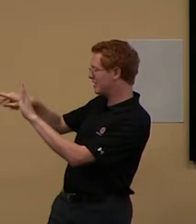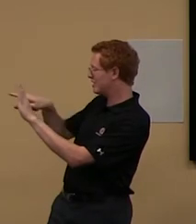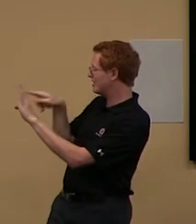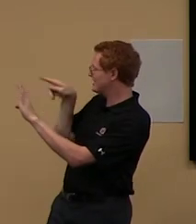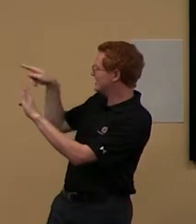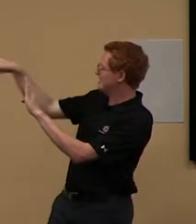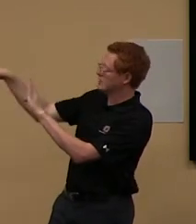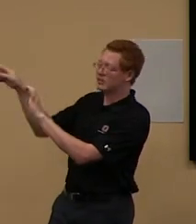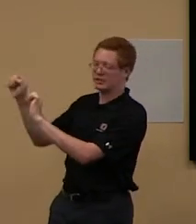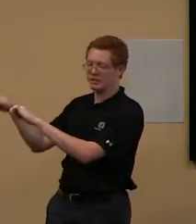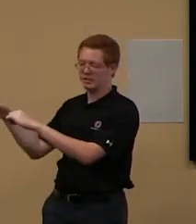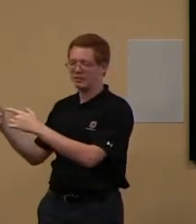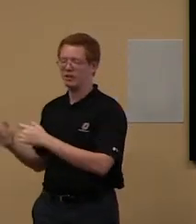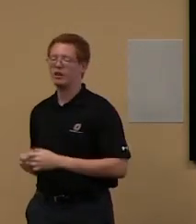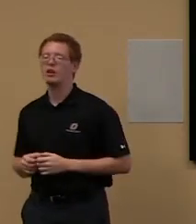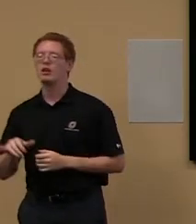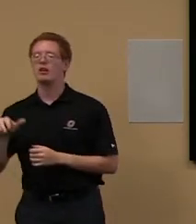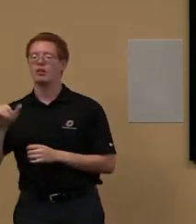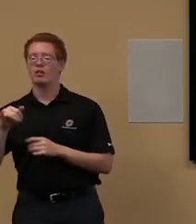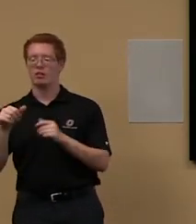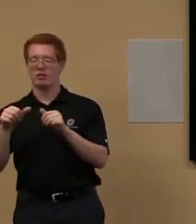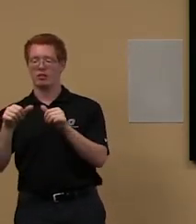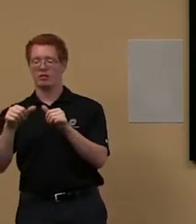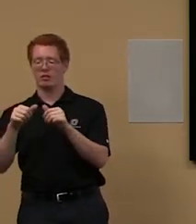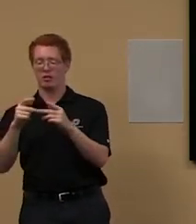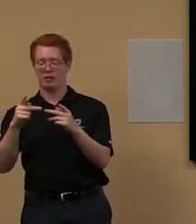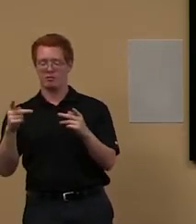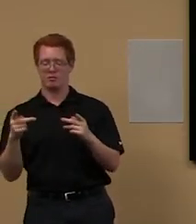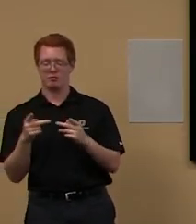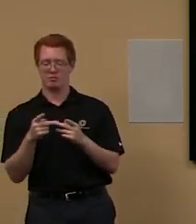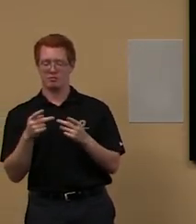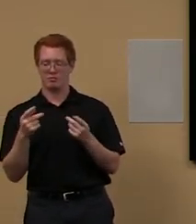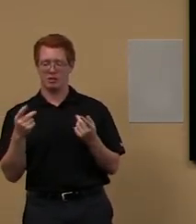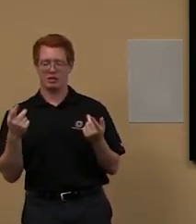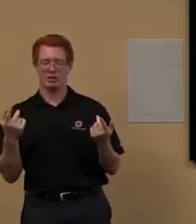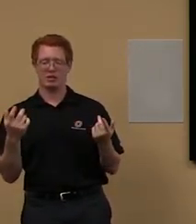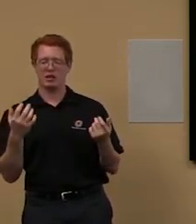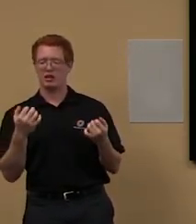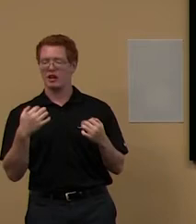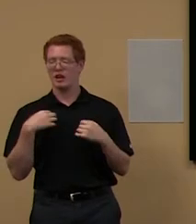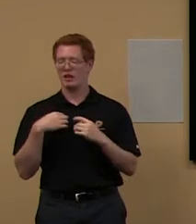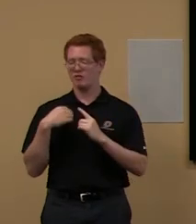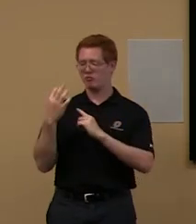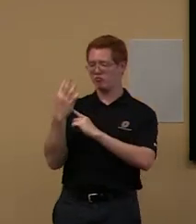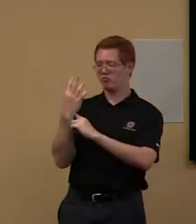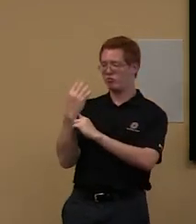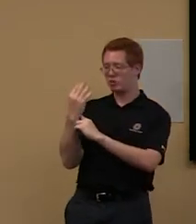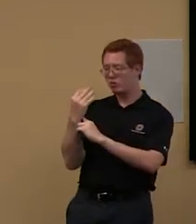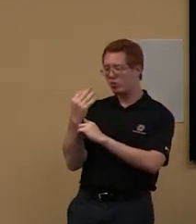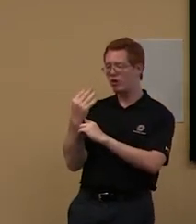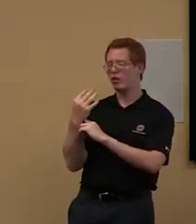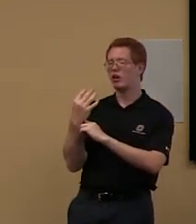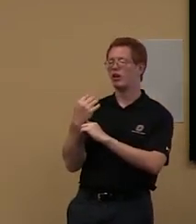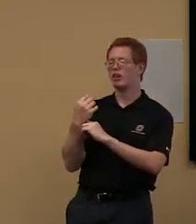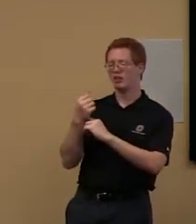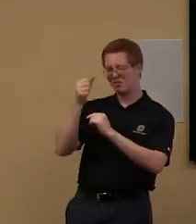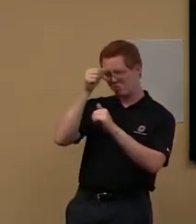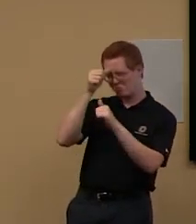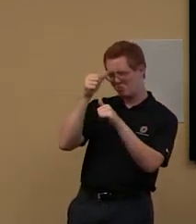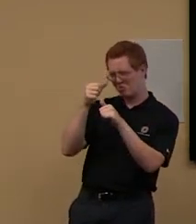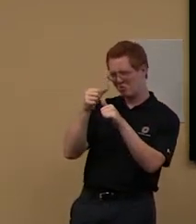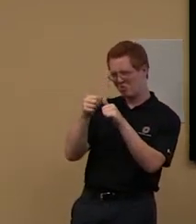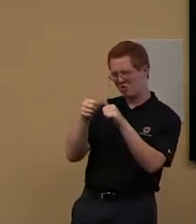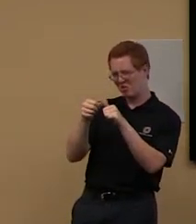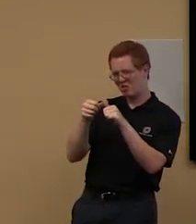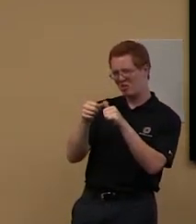Creative Production Lab, we, I mentioned the, um, recording studio and the, um, the green screen. Uh, but they also